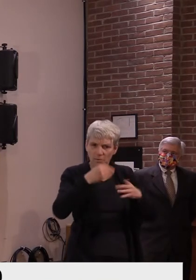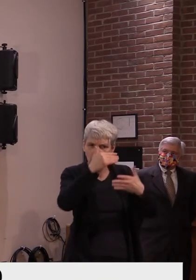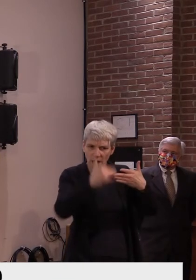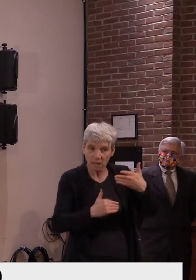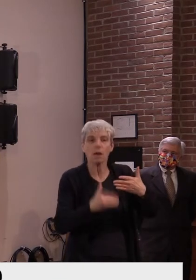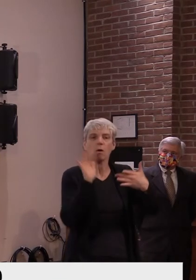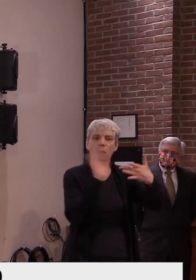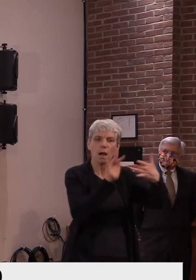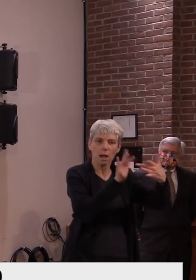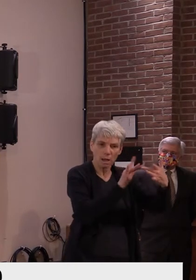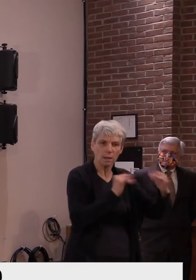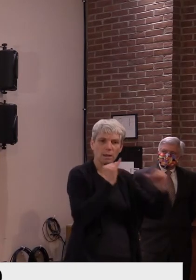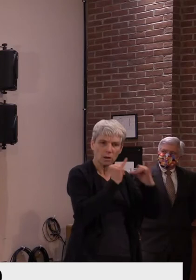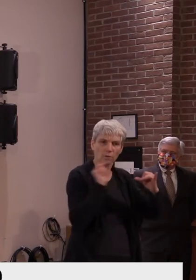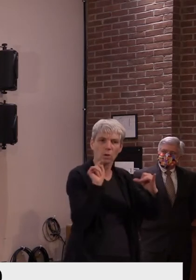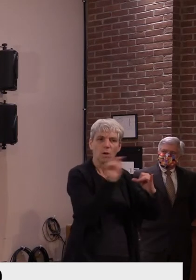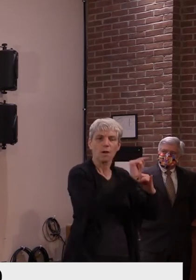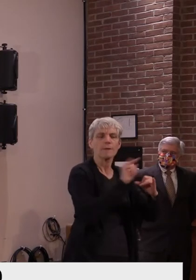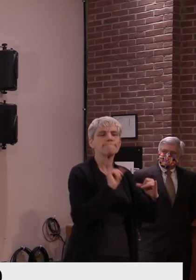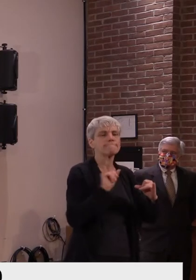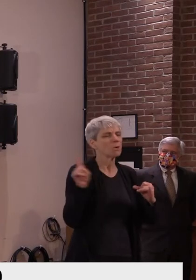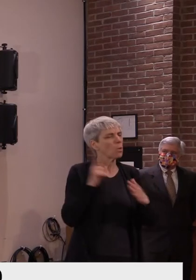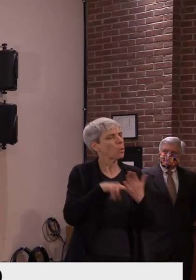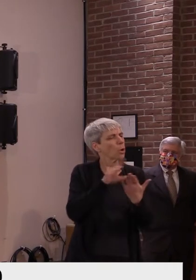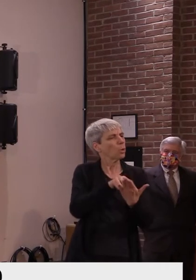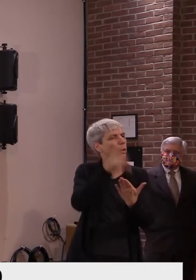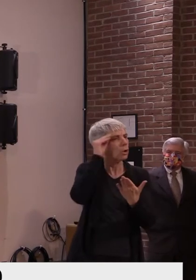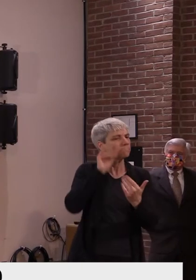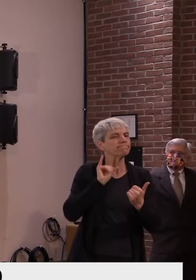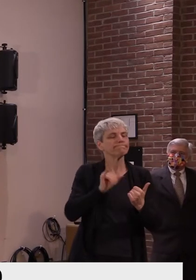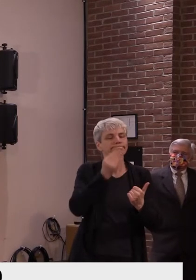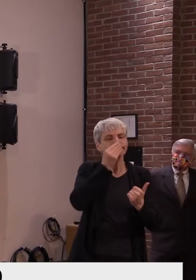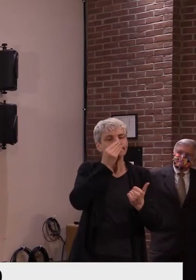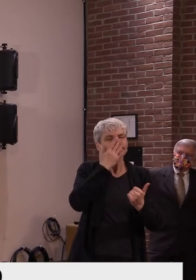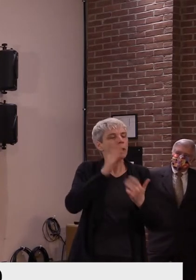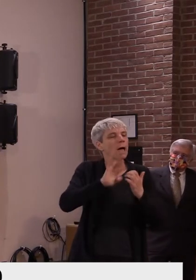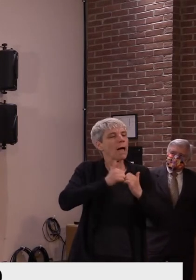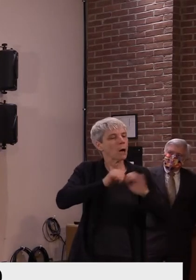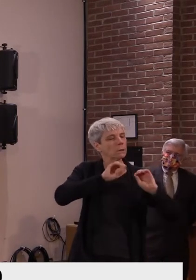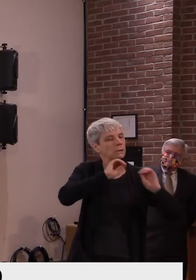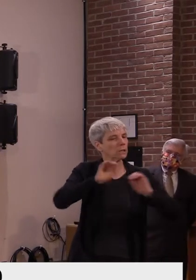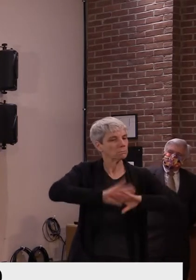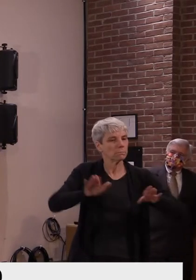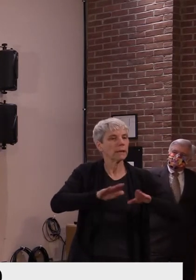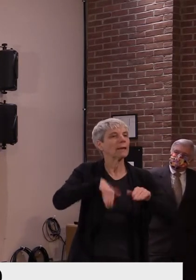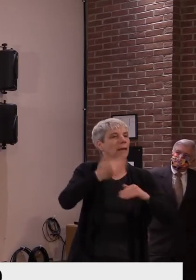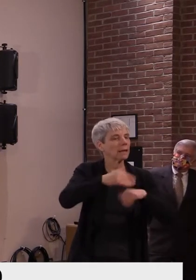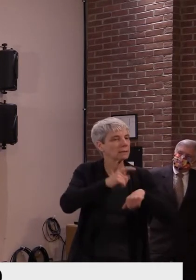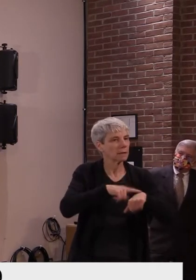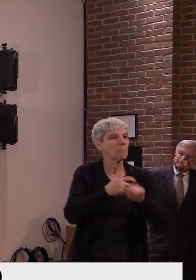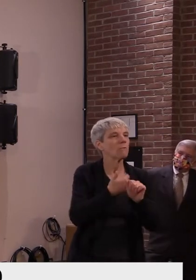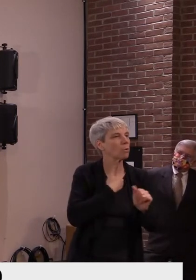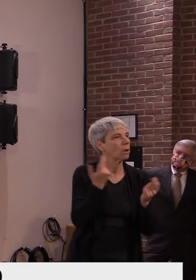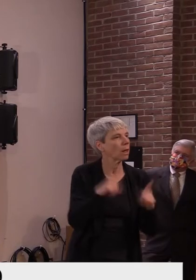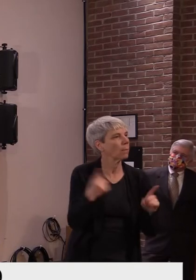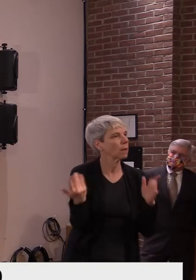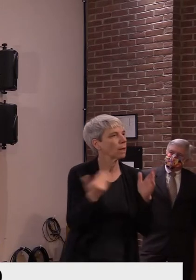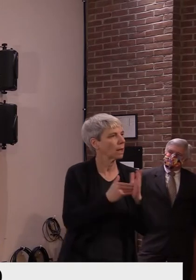anyone in the school community about what can be done to prevent future outbreaks like this. Sure. Um,